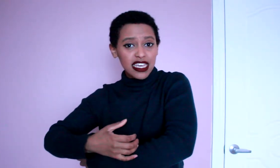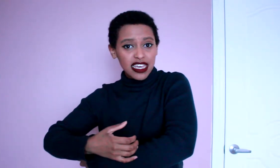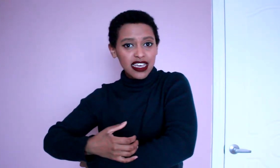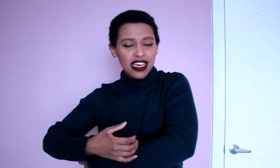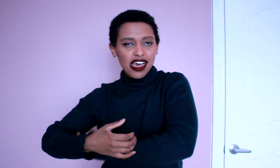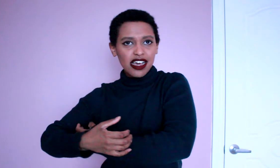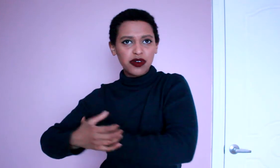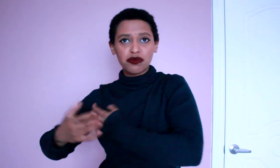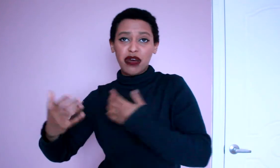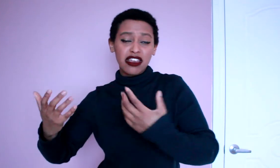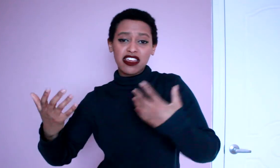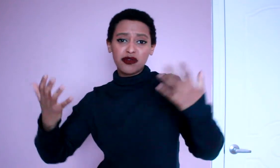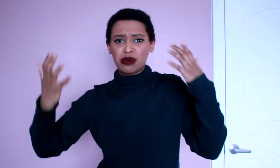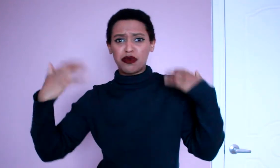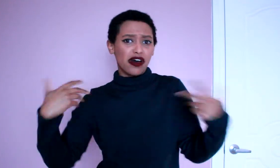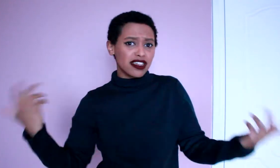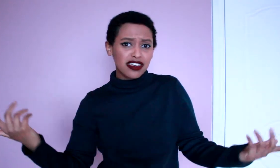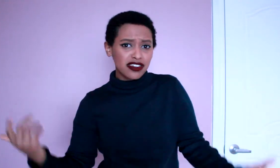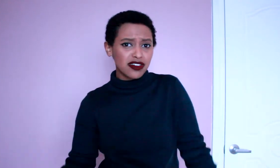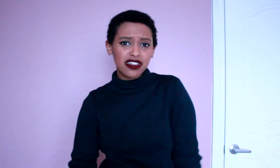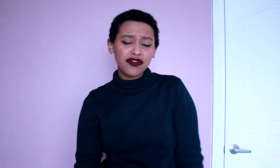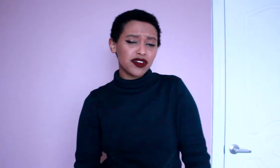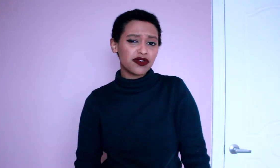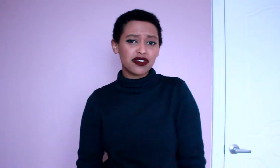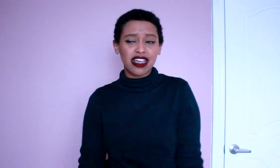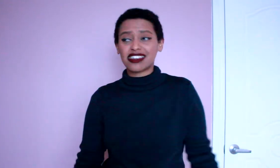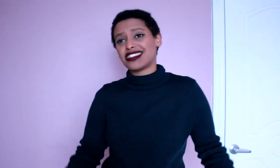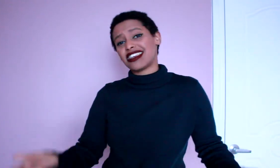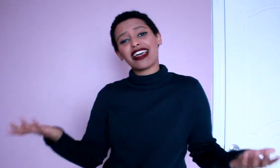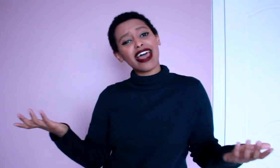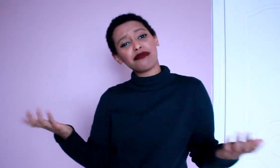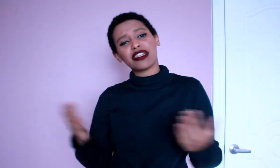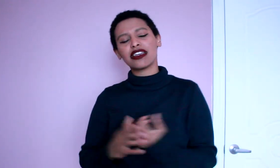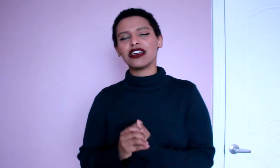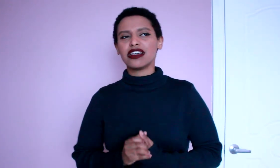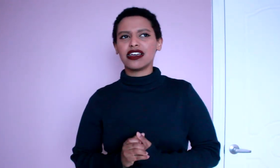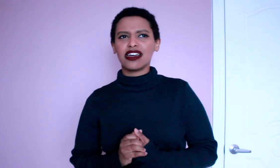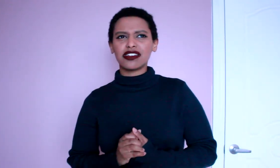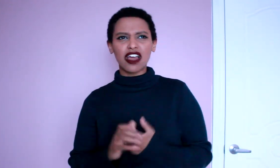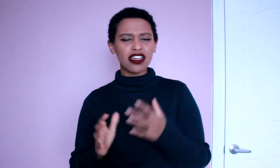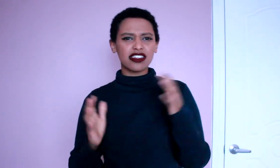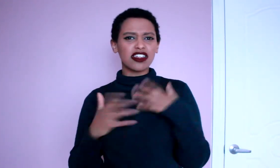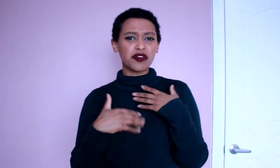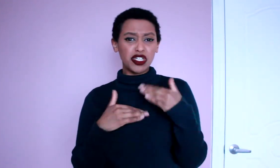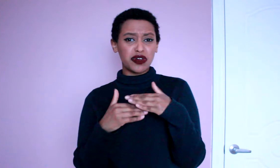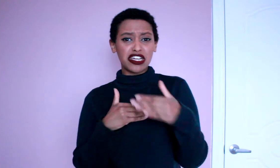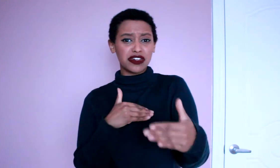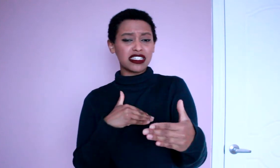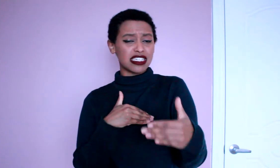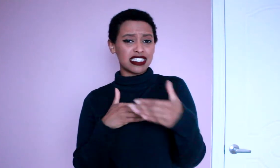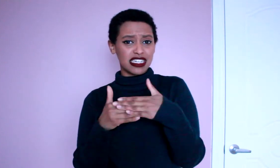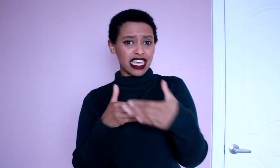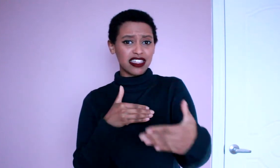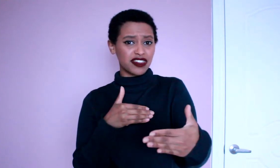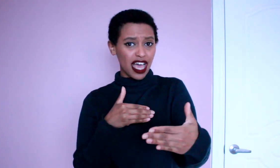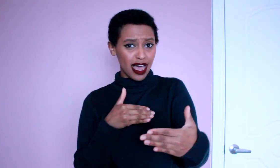who might even be bawling during the funeral I can see that happening not it's not going to increase the length of time